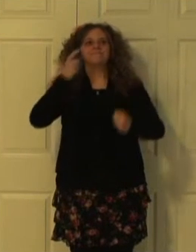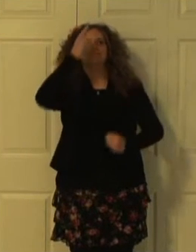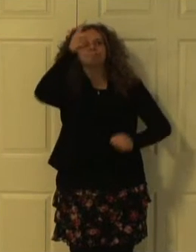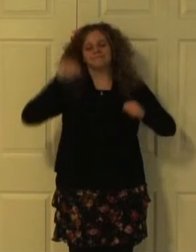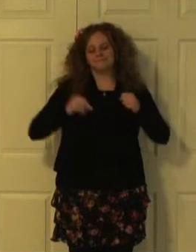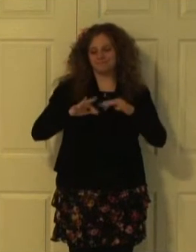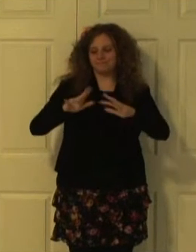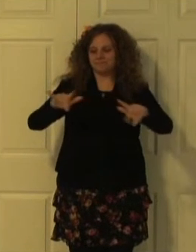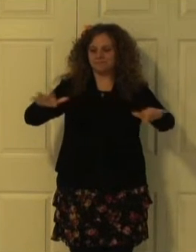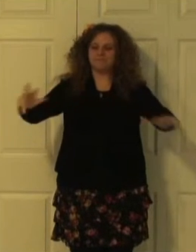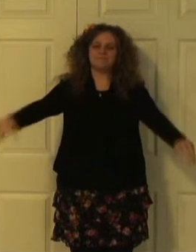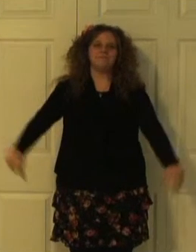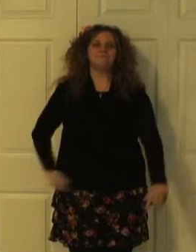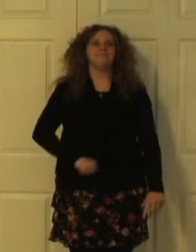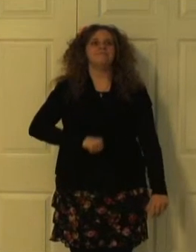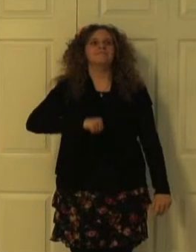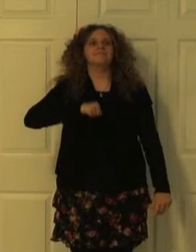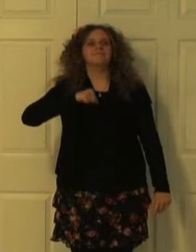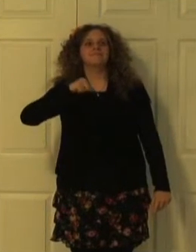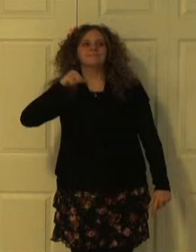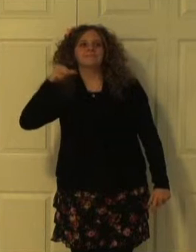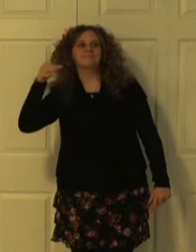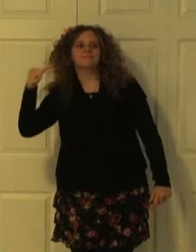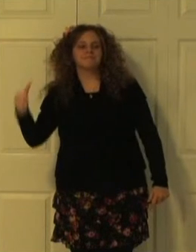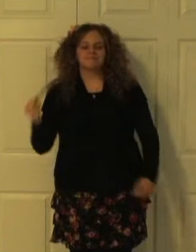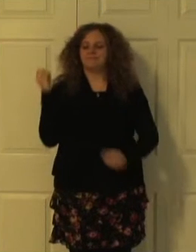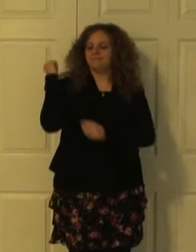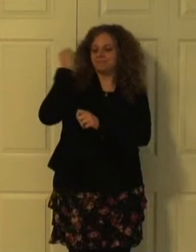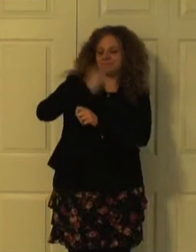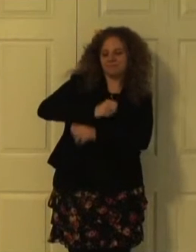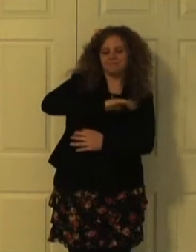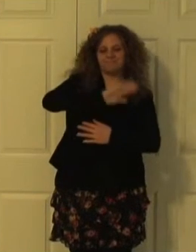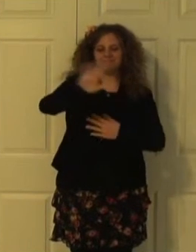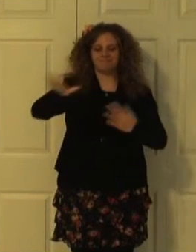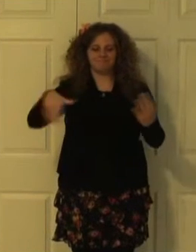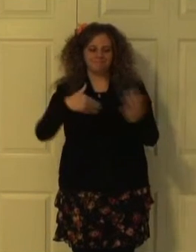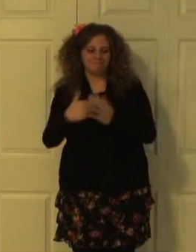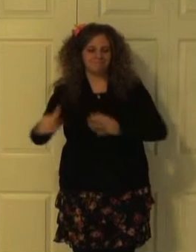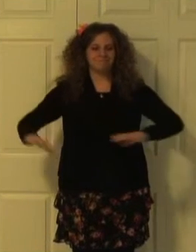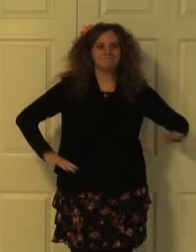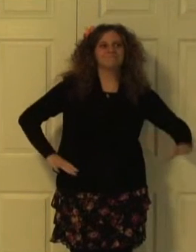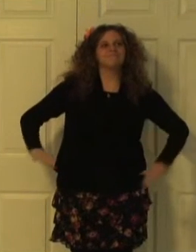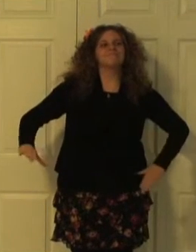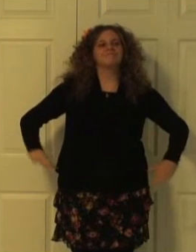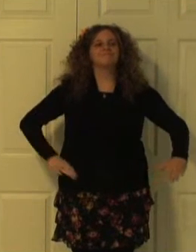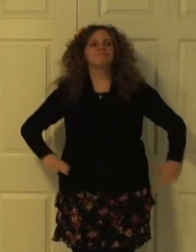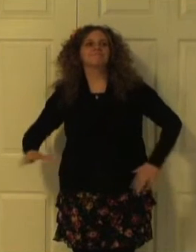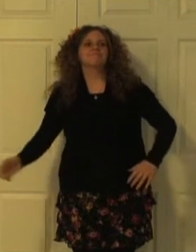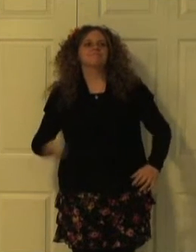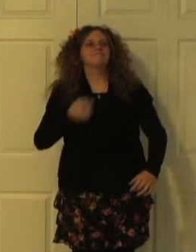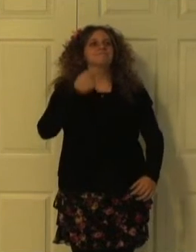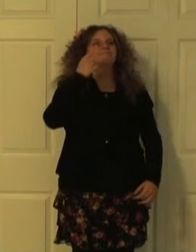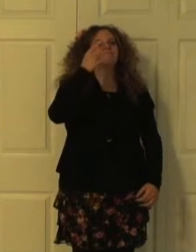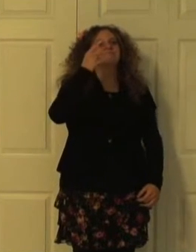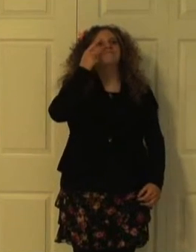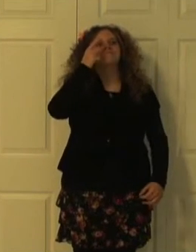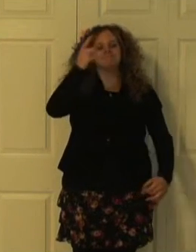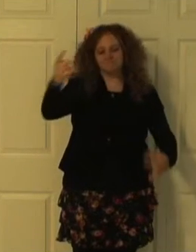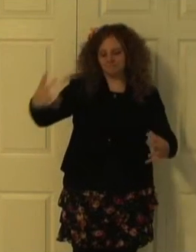has scattered the proud. And brought down all they can see Who hath lifted